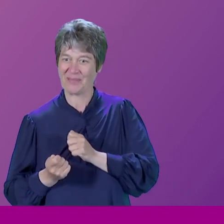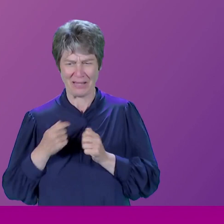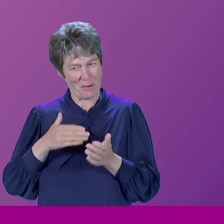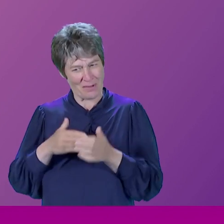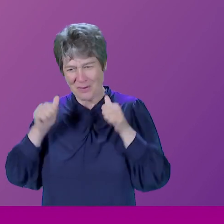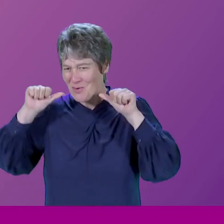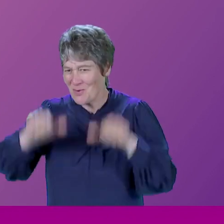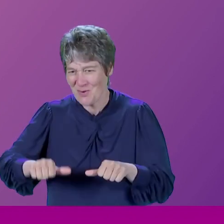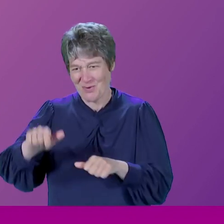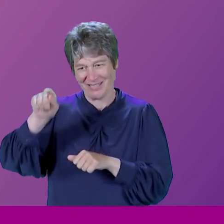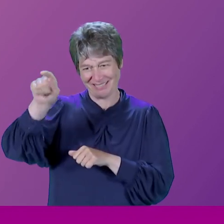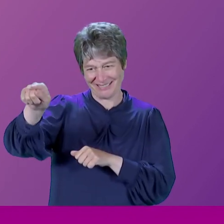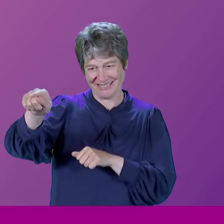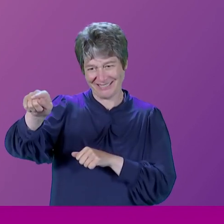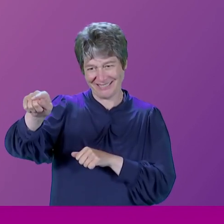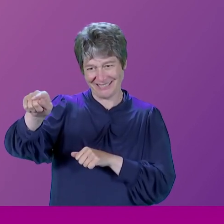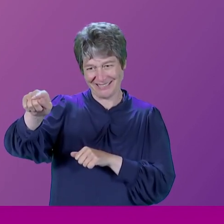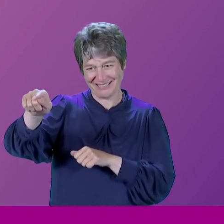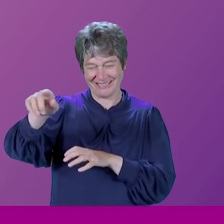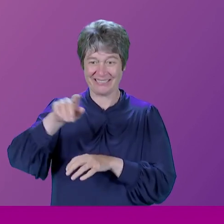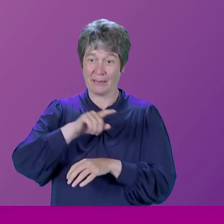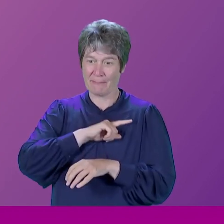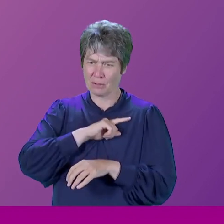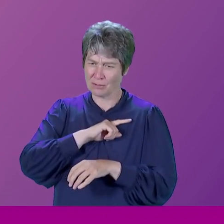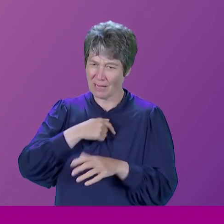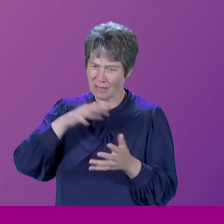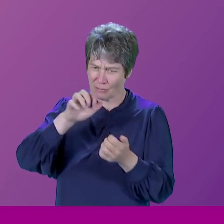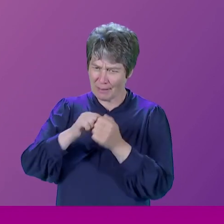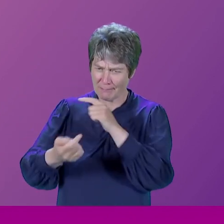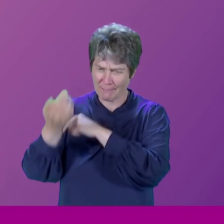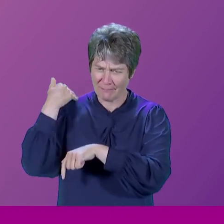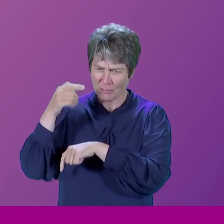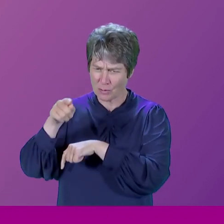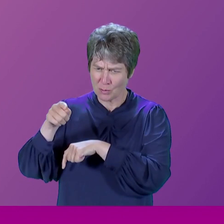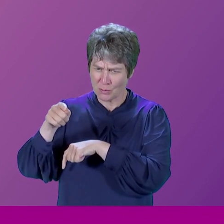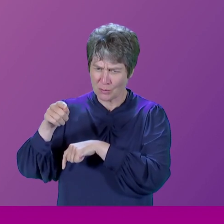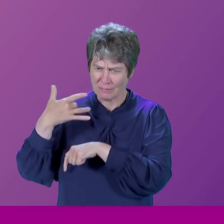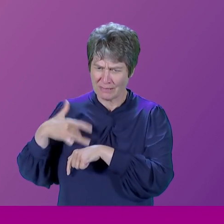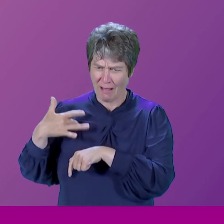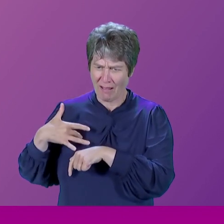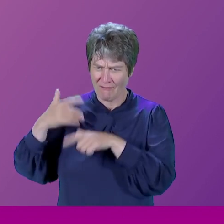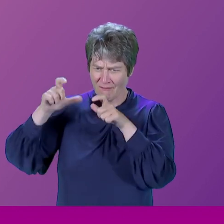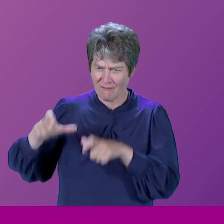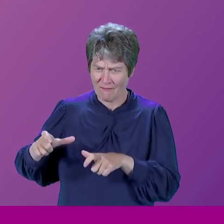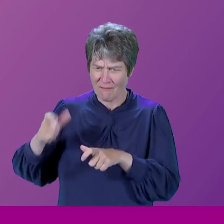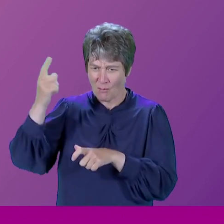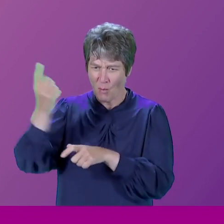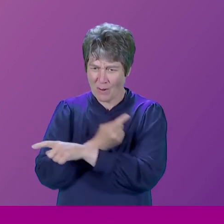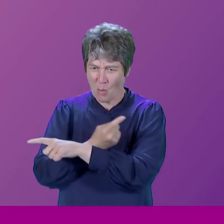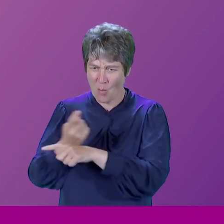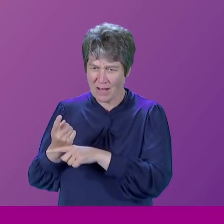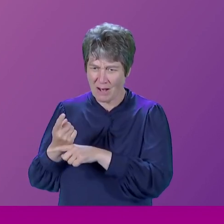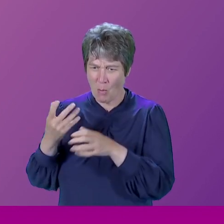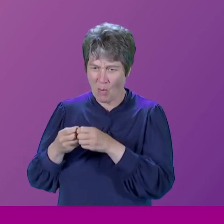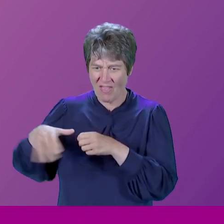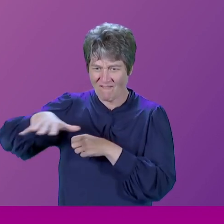And the one I'd like to remind you of is when you lived with a family in the north of England for a week. And that actually is what changed my